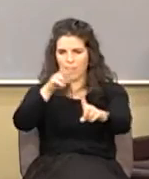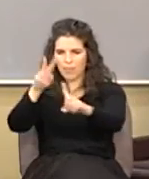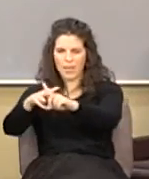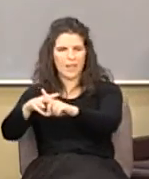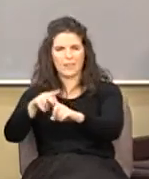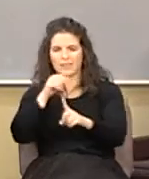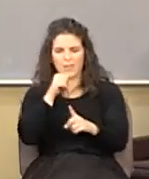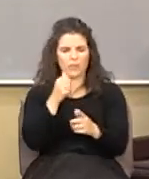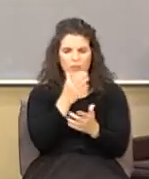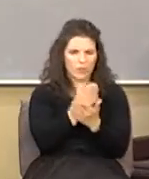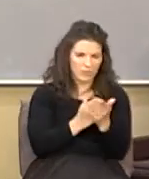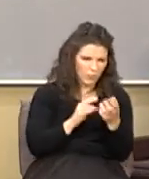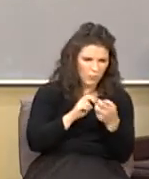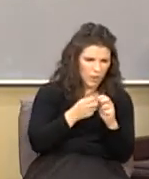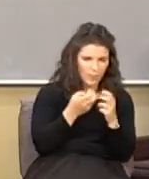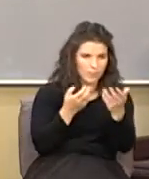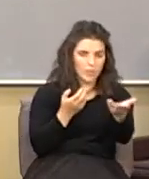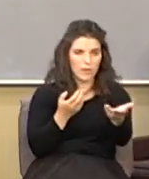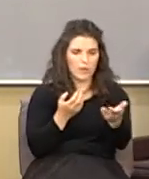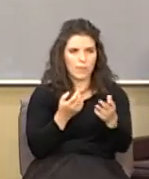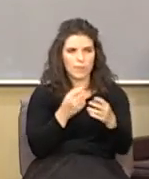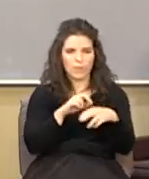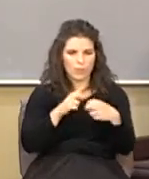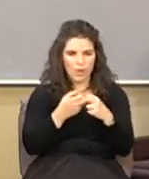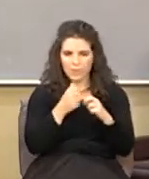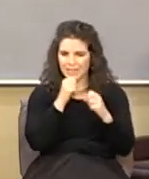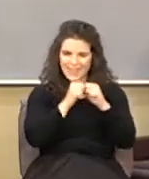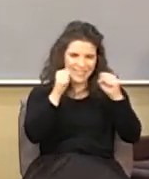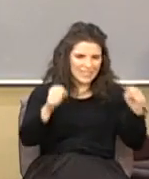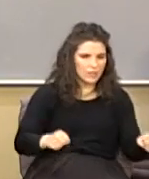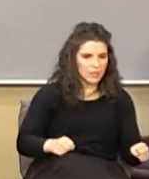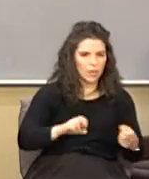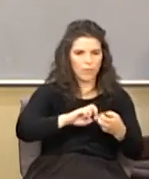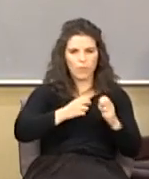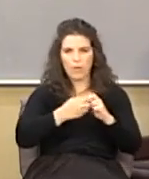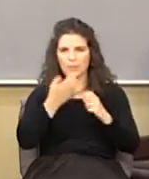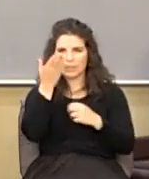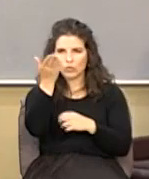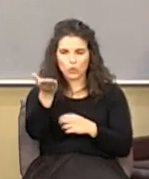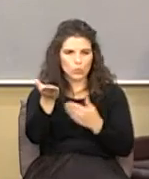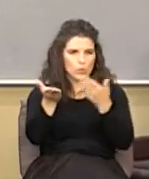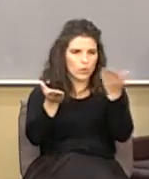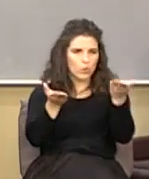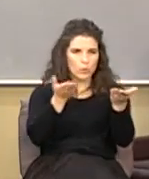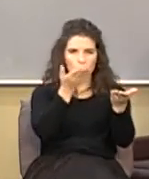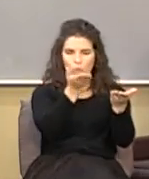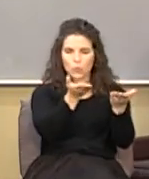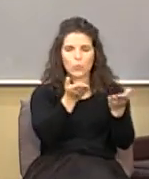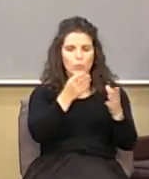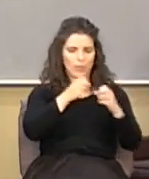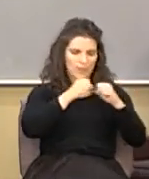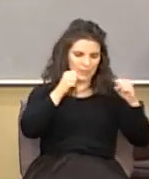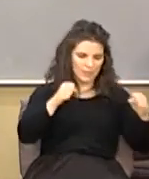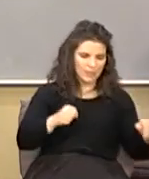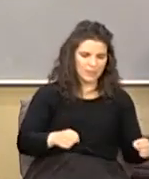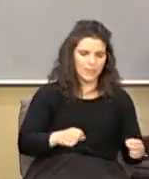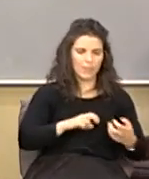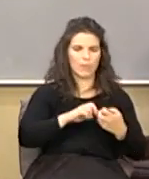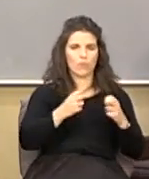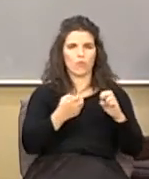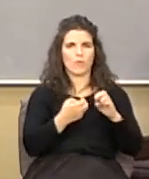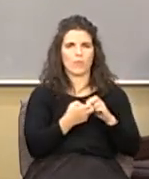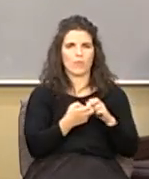not that there aren't some problems there but the problems aren't in the system the problem is in you and the systemic problem